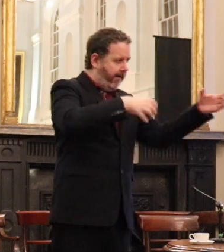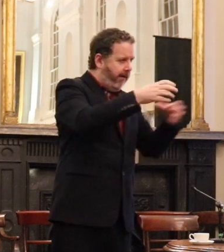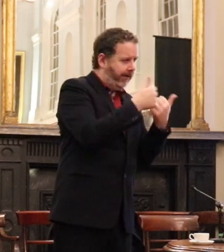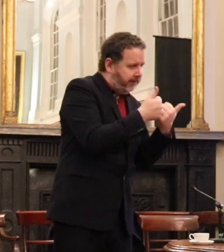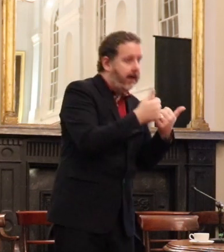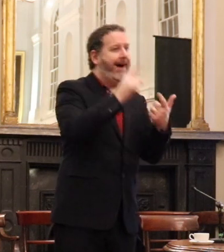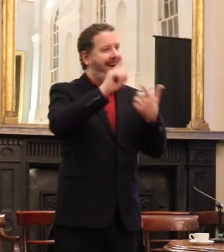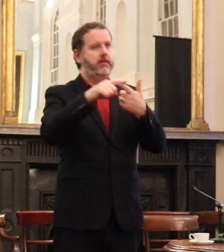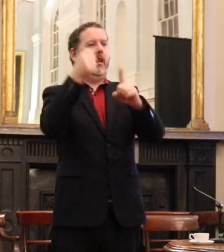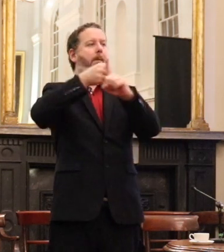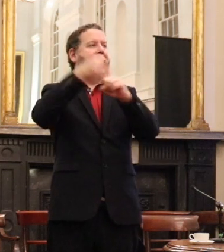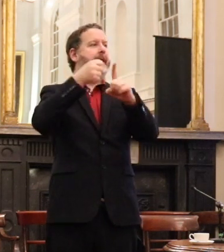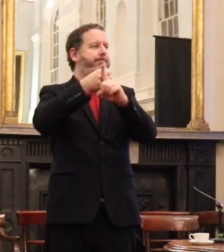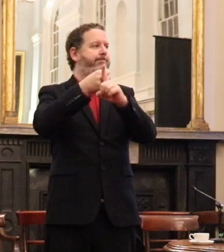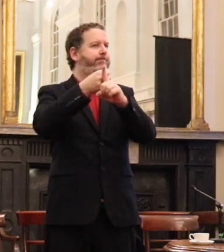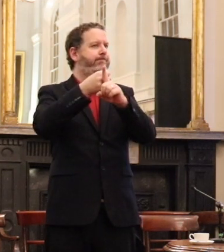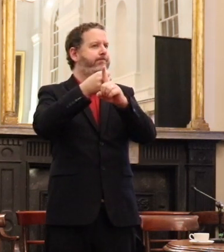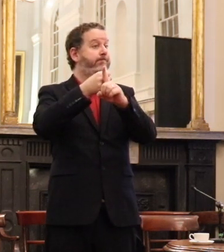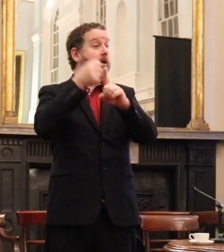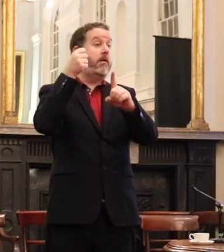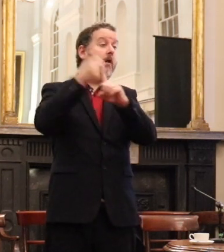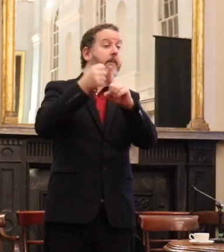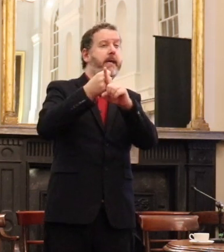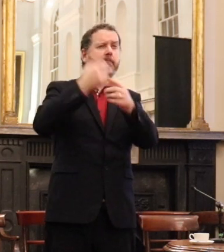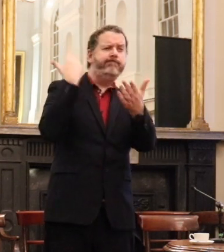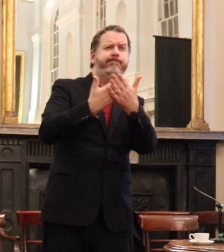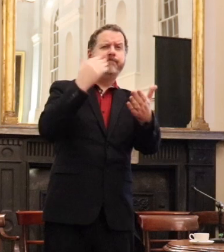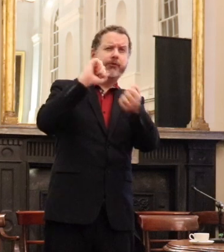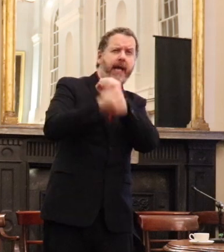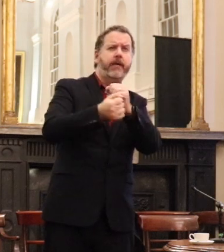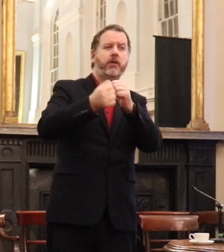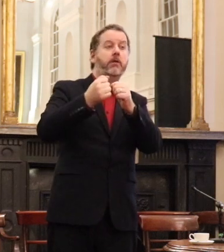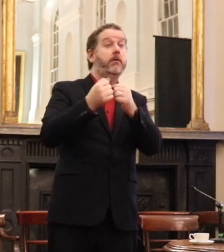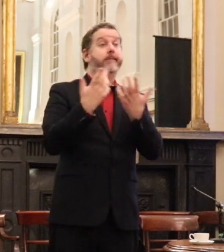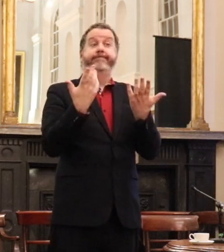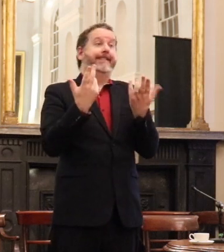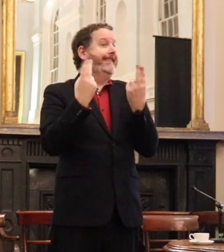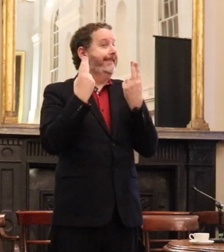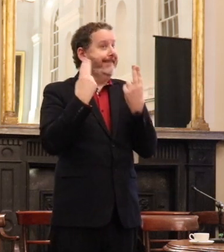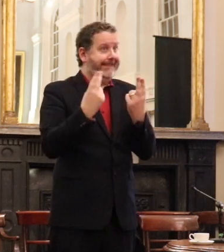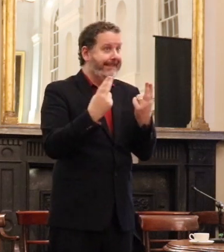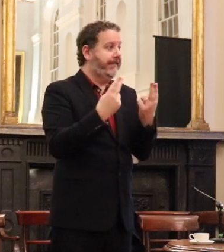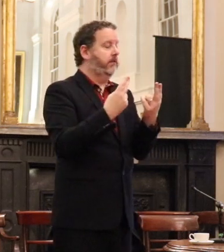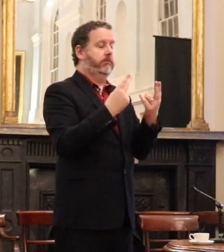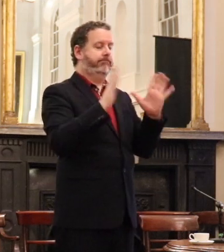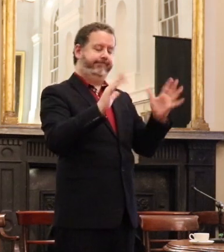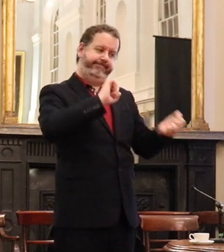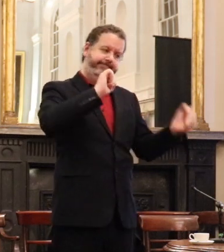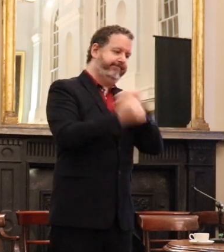And to move into lobbying for change requires a serious and professionalising approach.